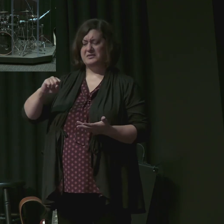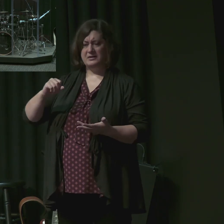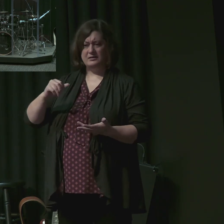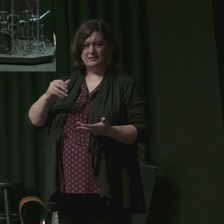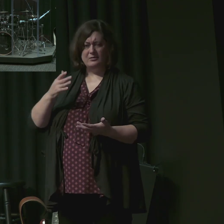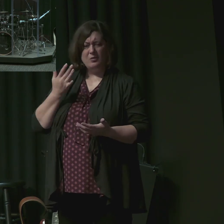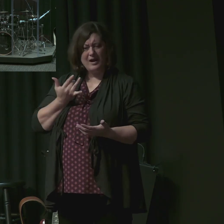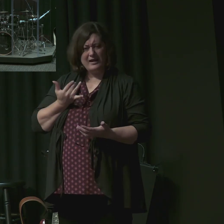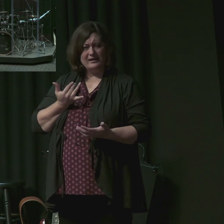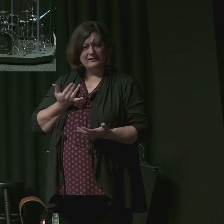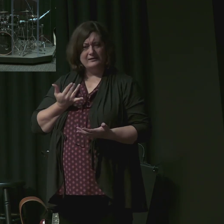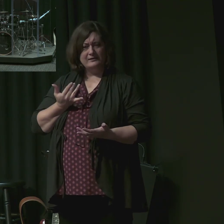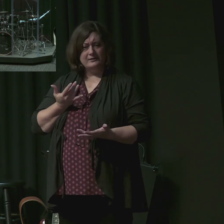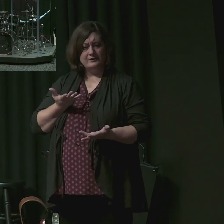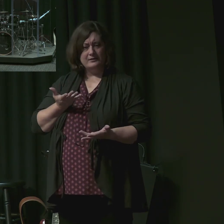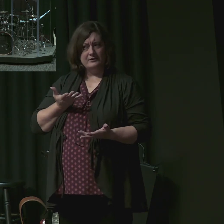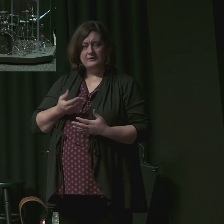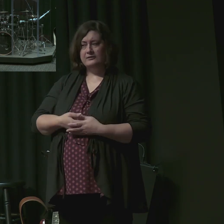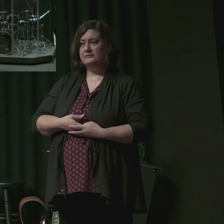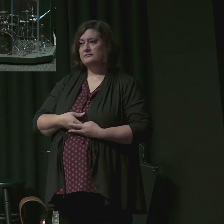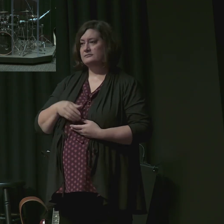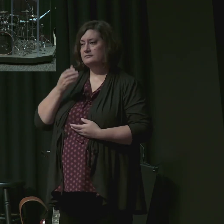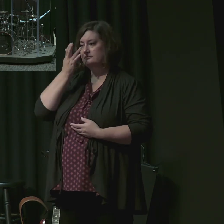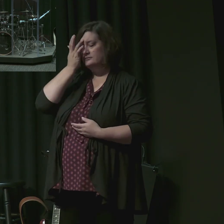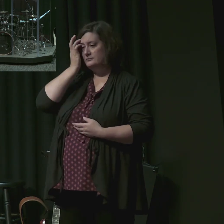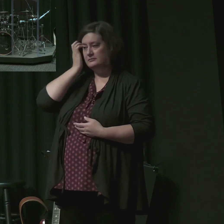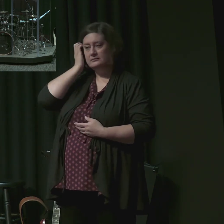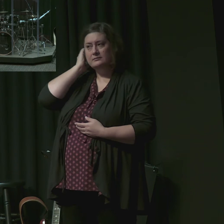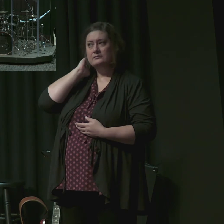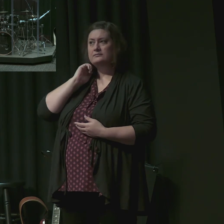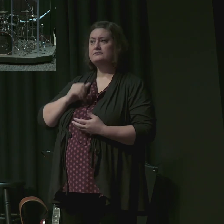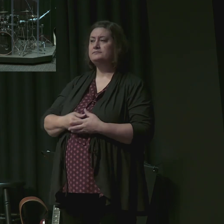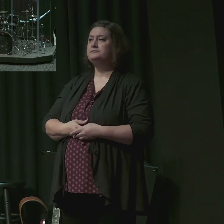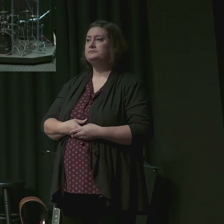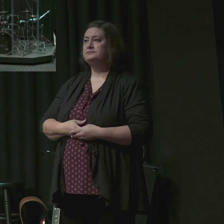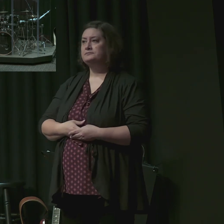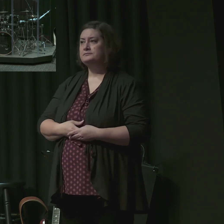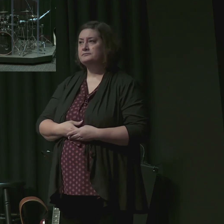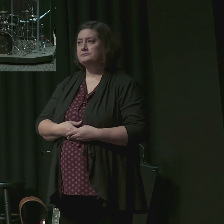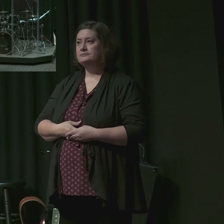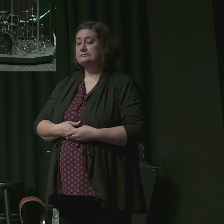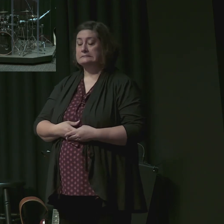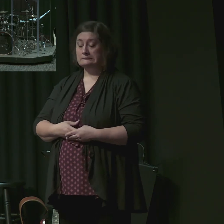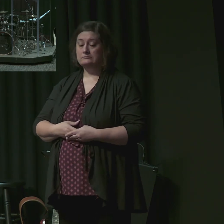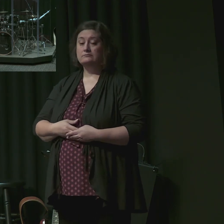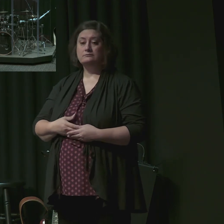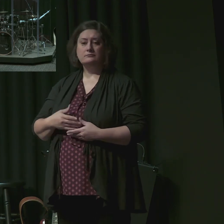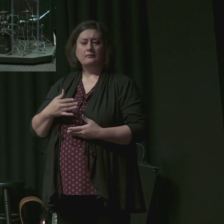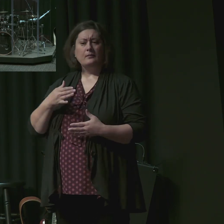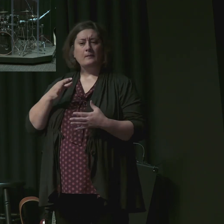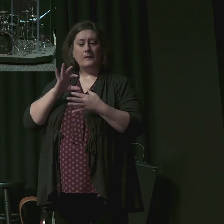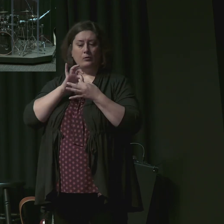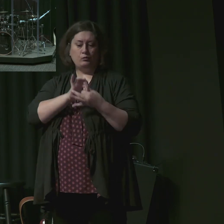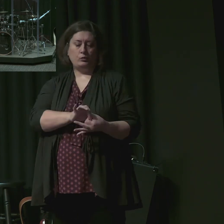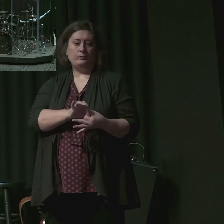Why? Why is that true? Well, the root of the matter is in what they want.